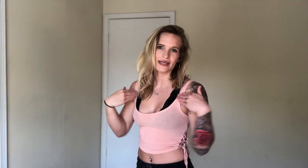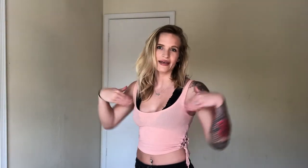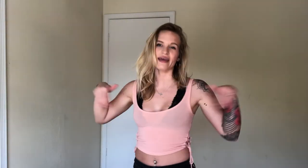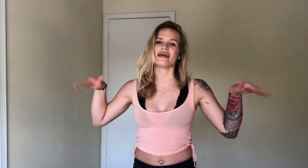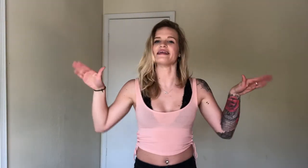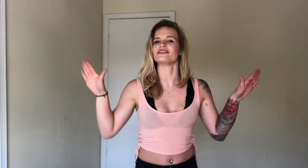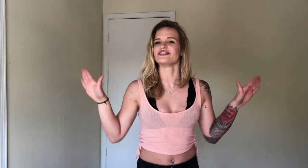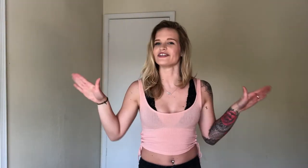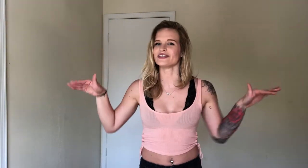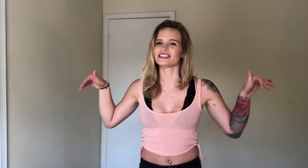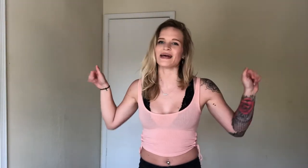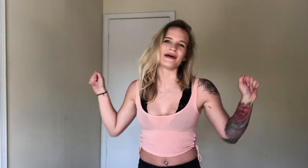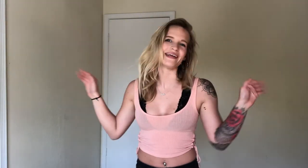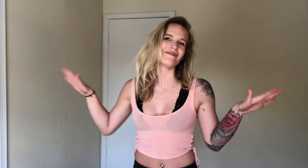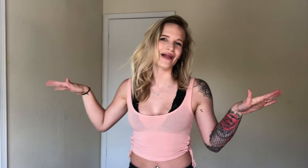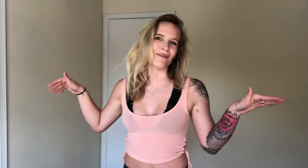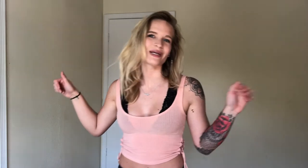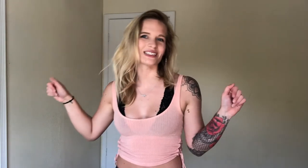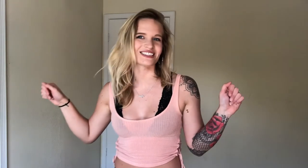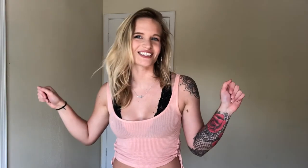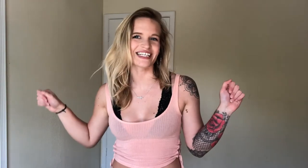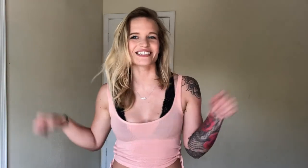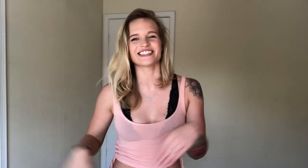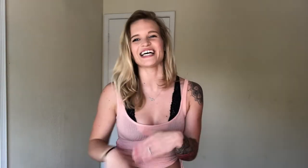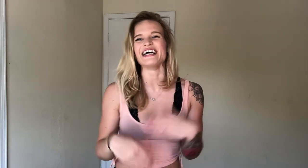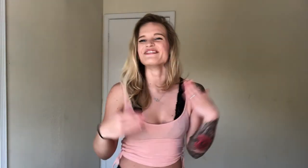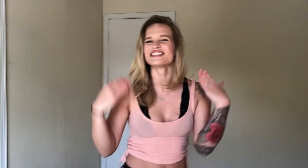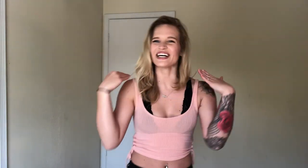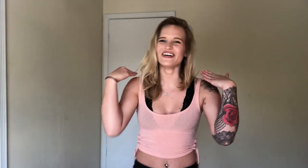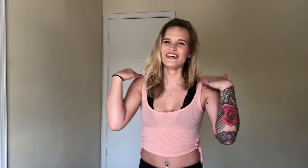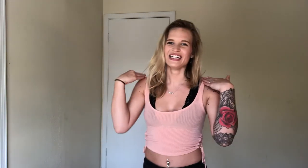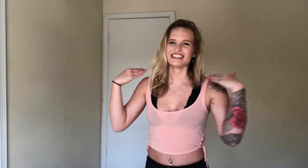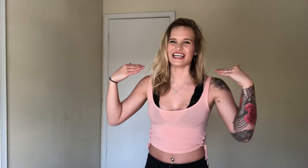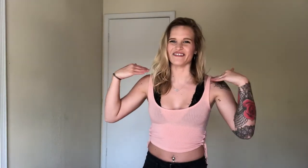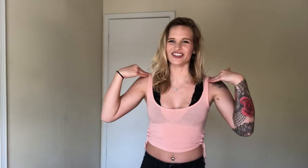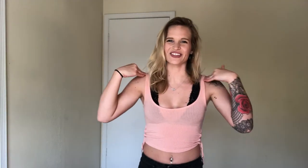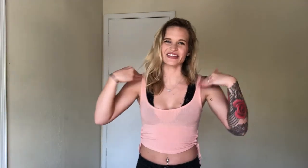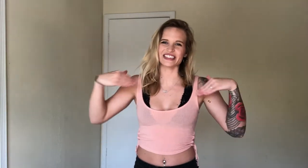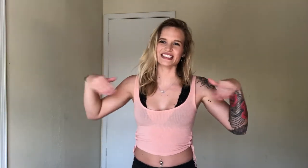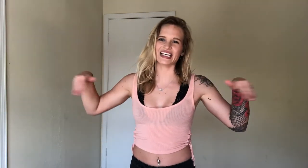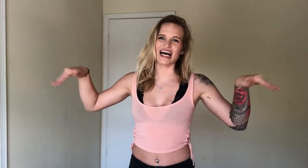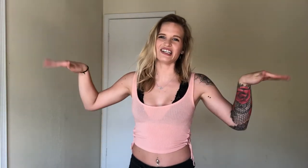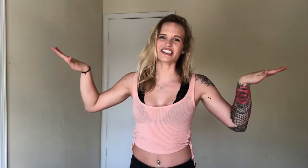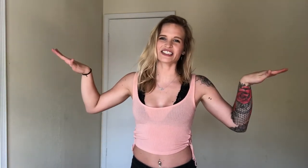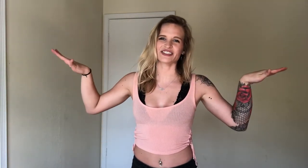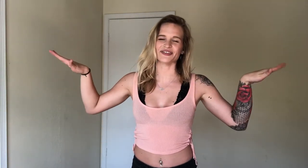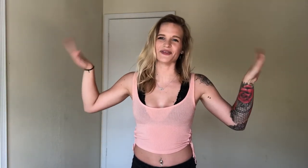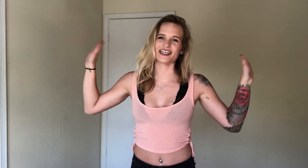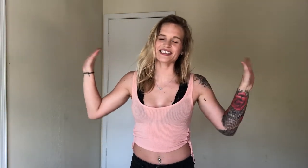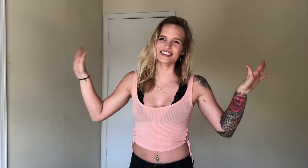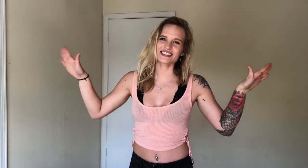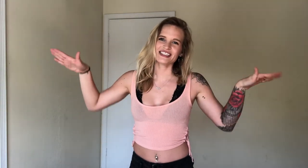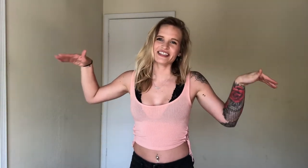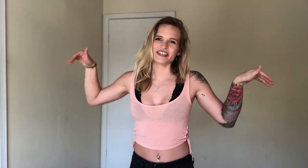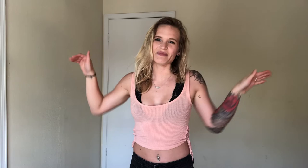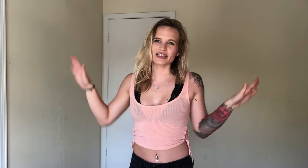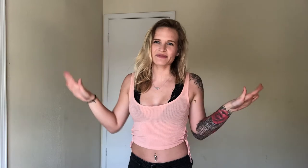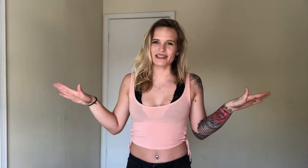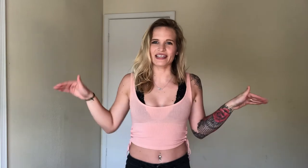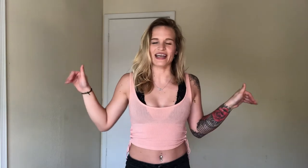an angel. This time I did flap it because there's extra time. So. Tap your shoulders out. Show the wings. There must be an